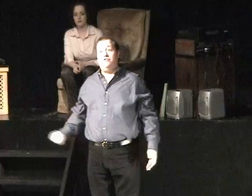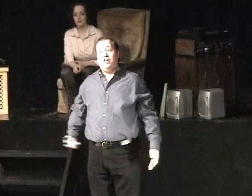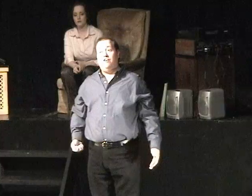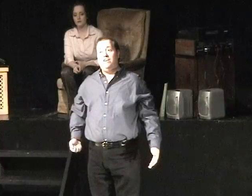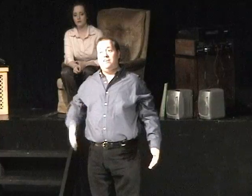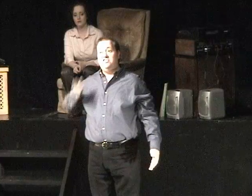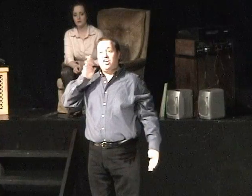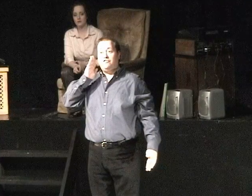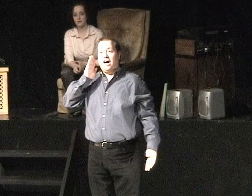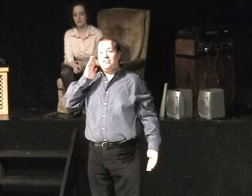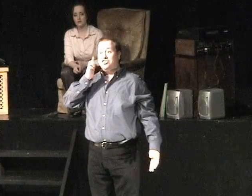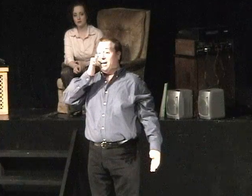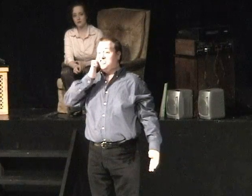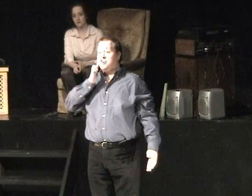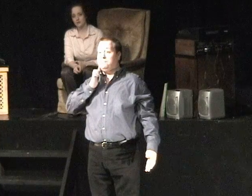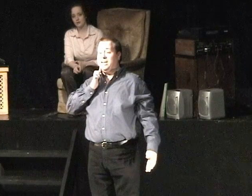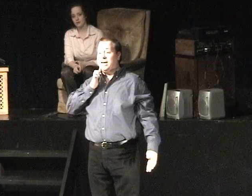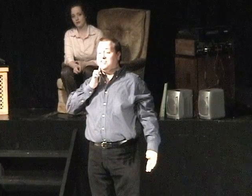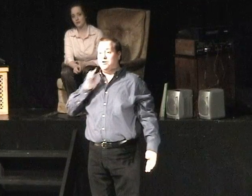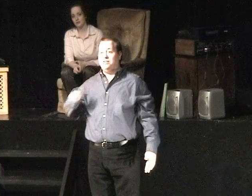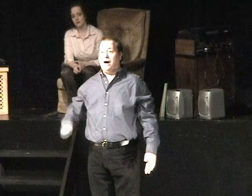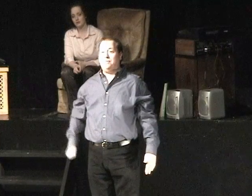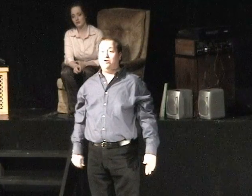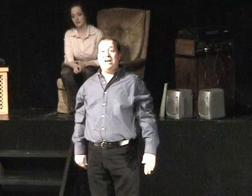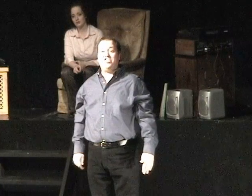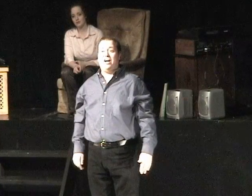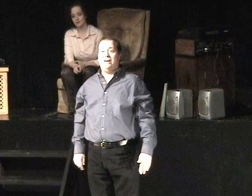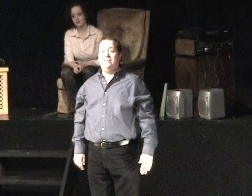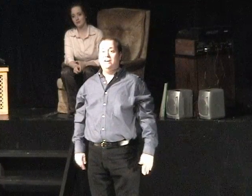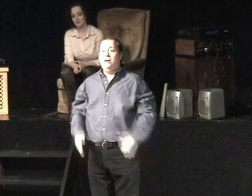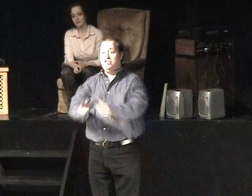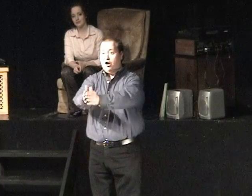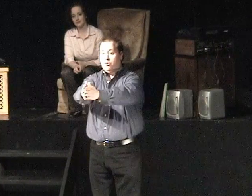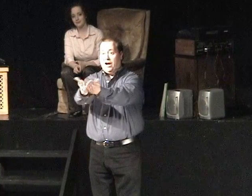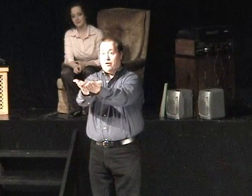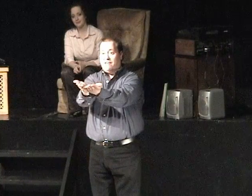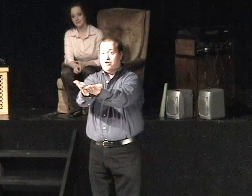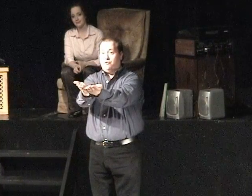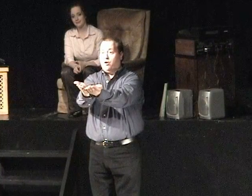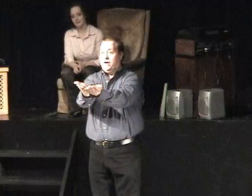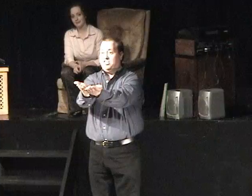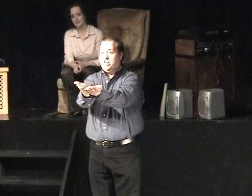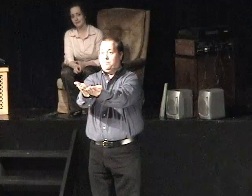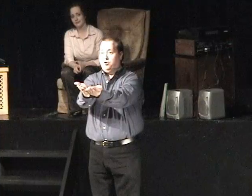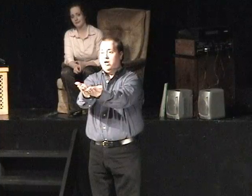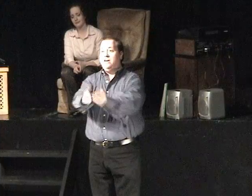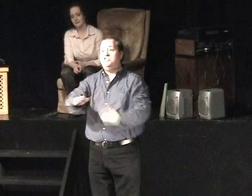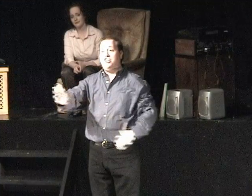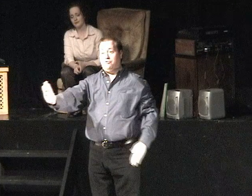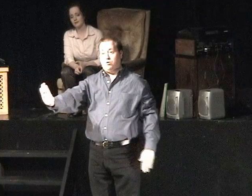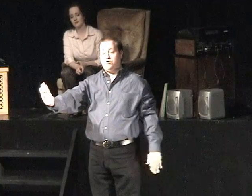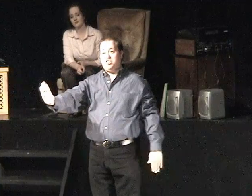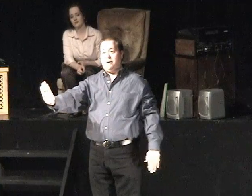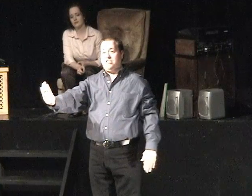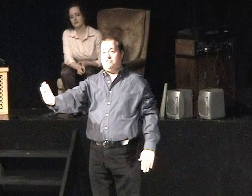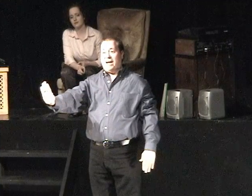-love, self-knowledge, and self-being entering the popular lexicon. The autobiographical reform made its debut, self-portraits came into fashion,